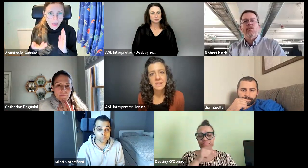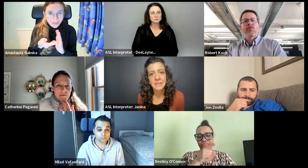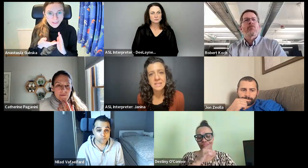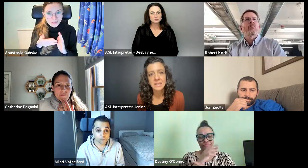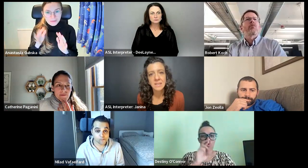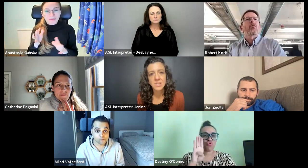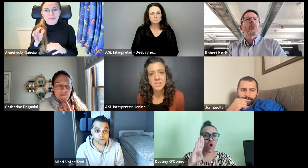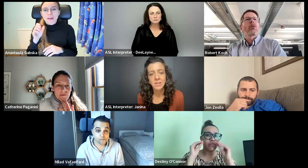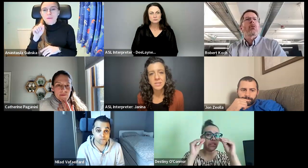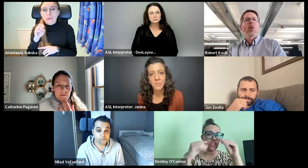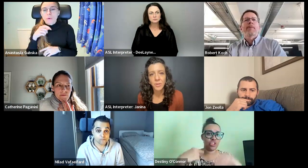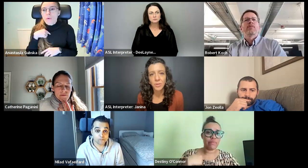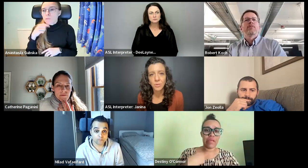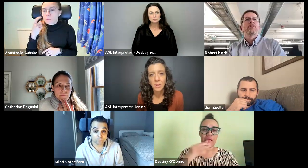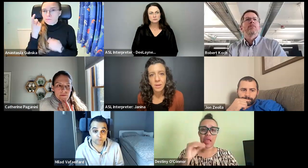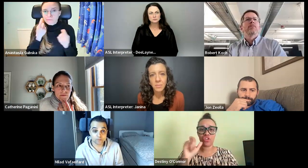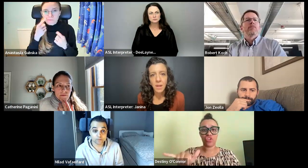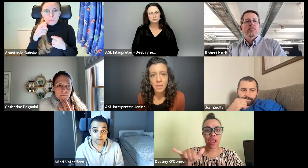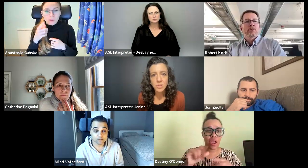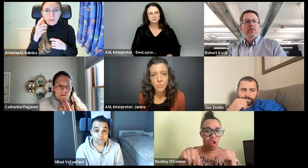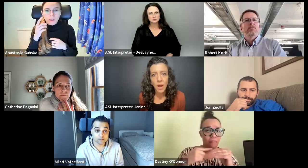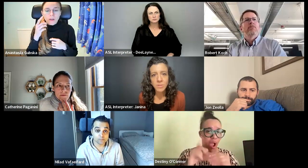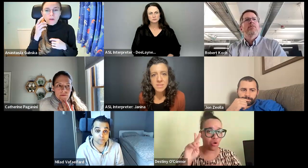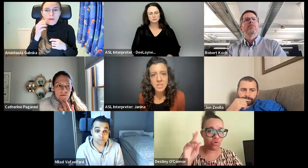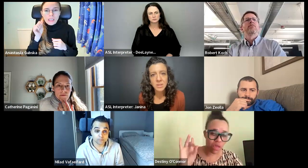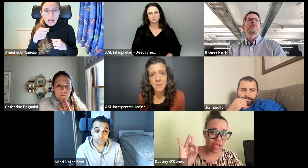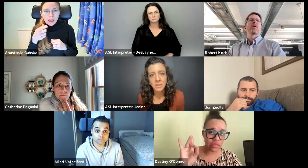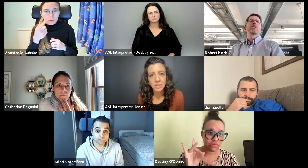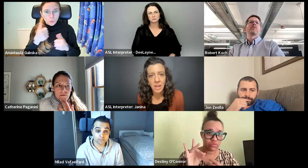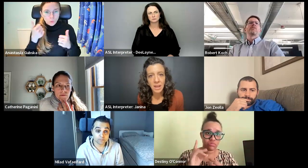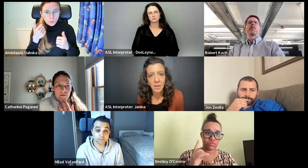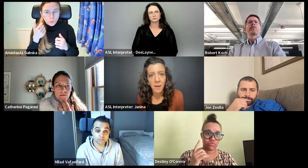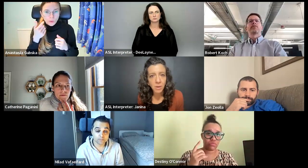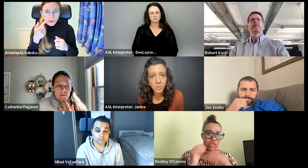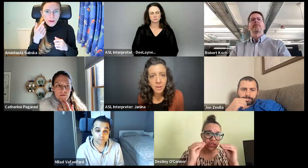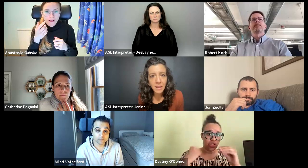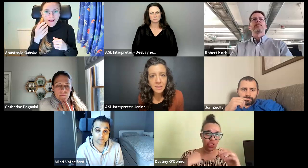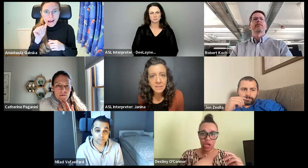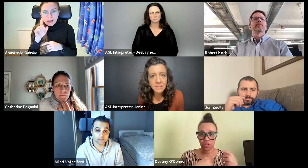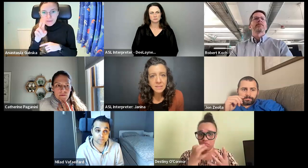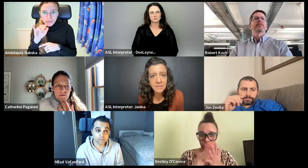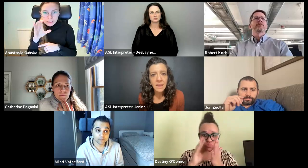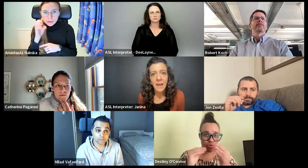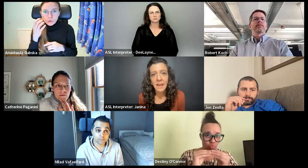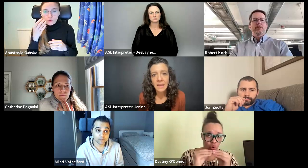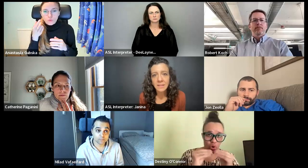This is a destiny, just a little tip for you, Milad. So, Rob was teaching me and Jay about Kubernetes.